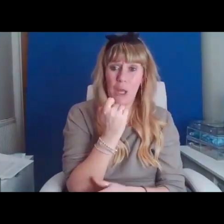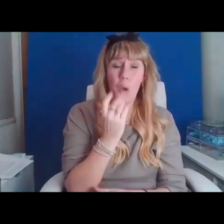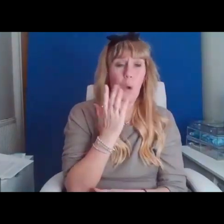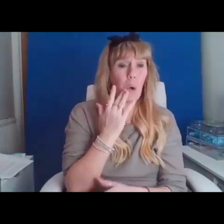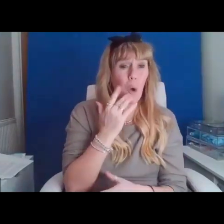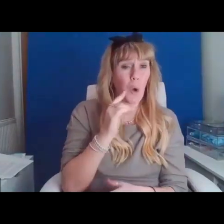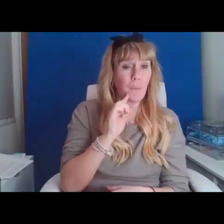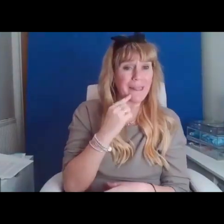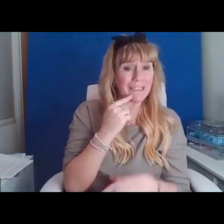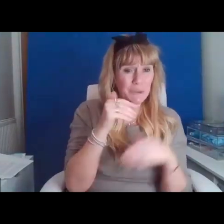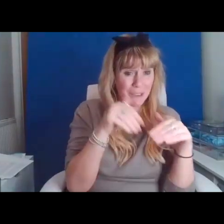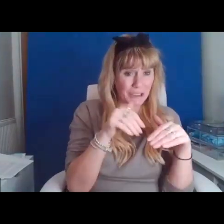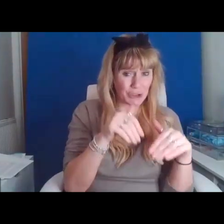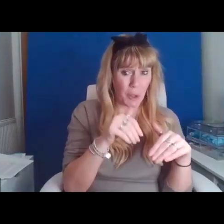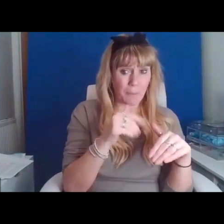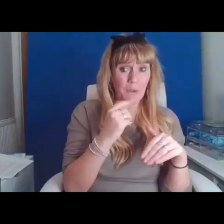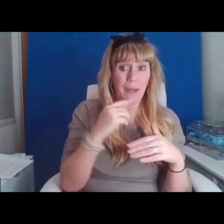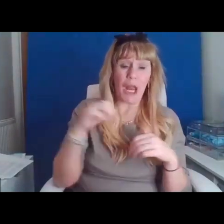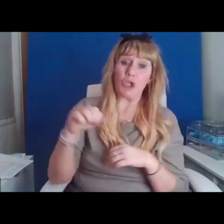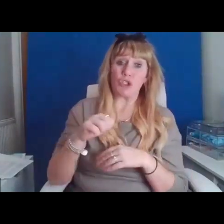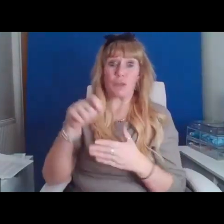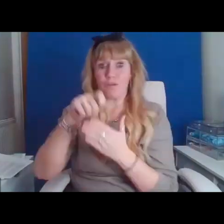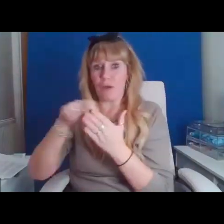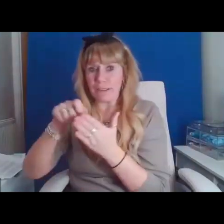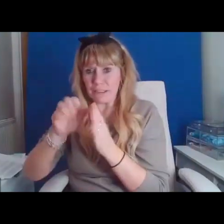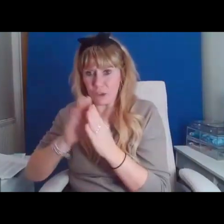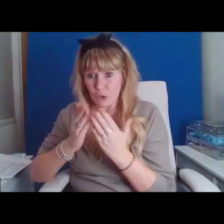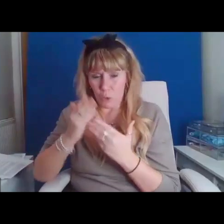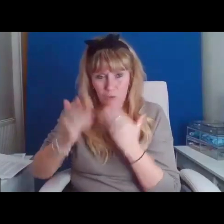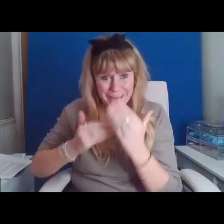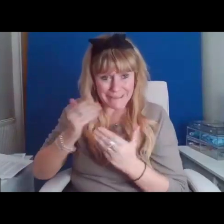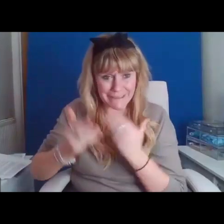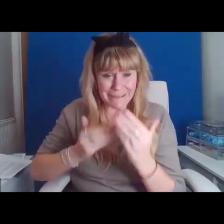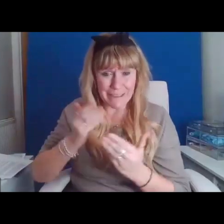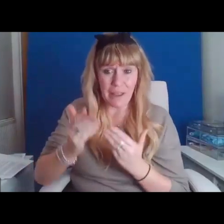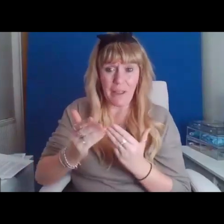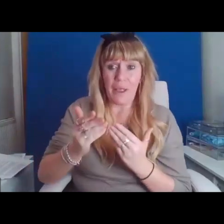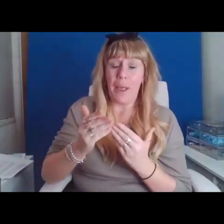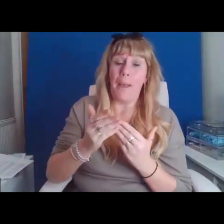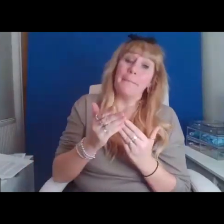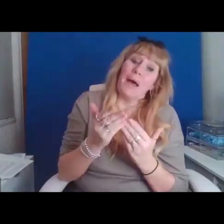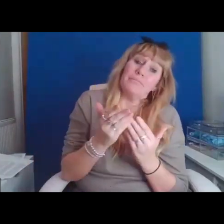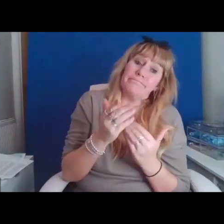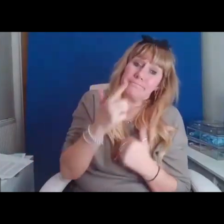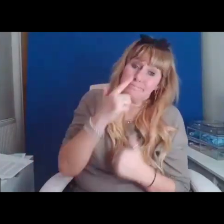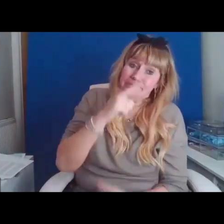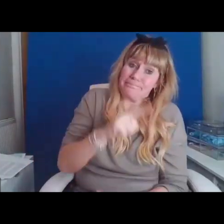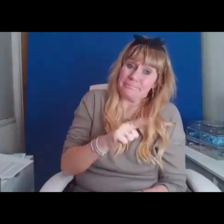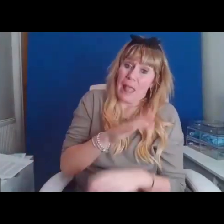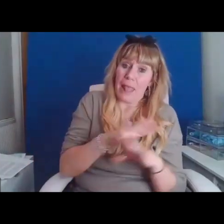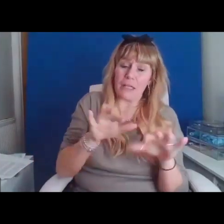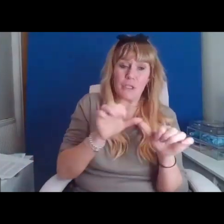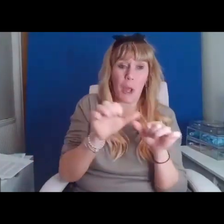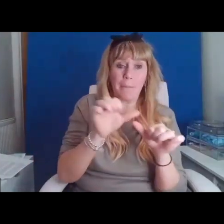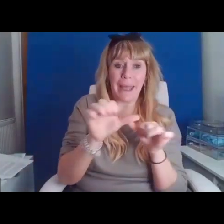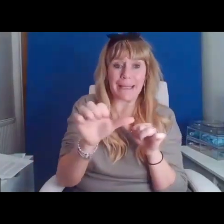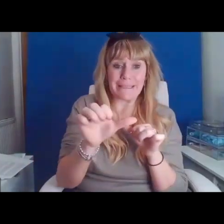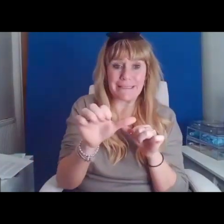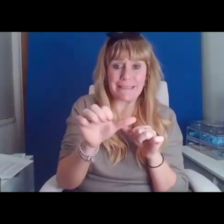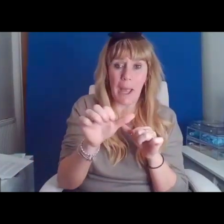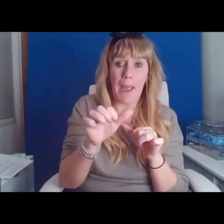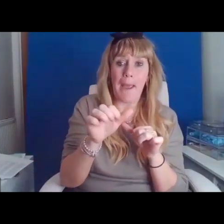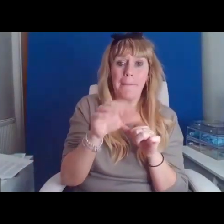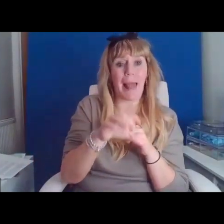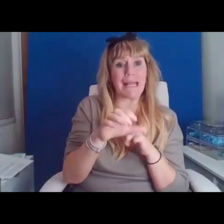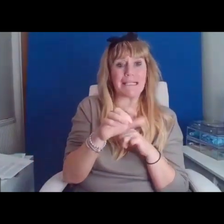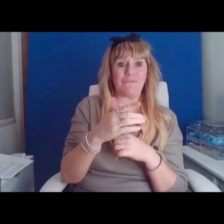writing stories. Fortunately for me, there's no better placed person to hide small bottles than a child